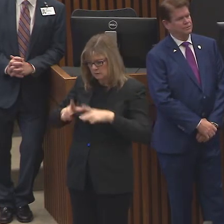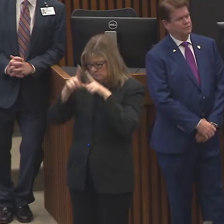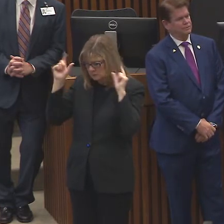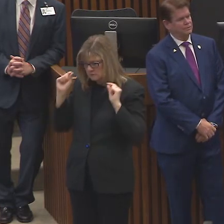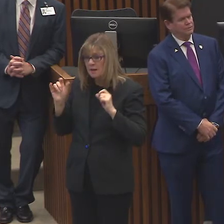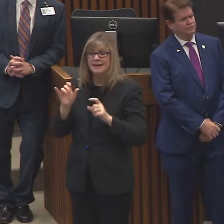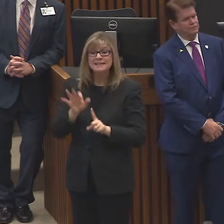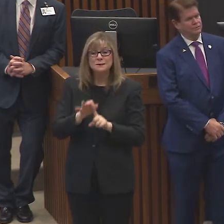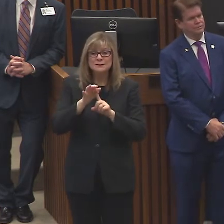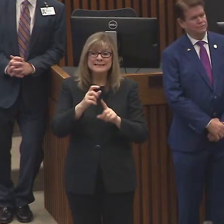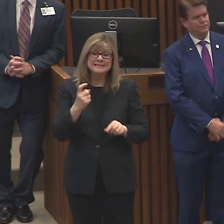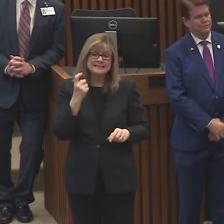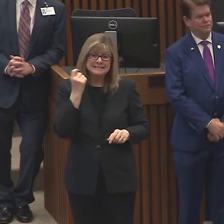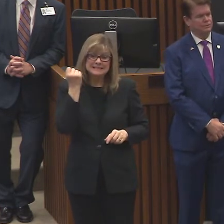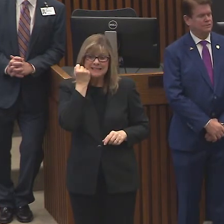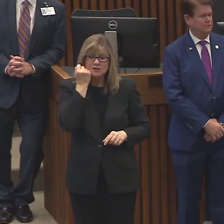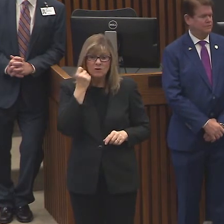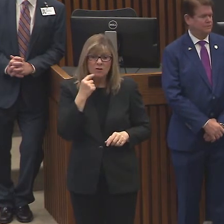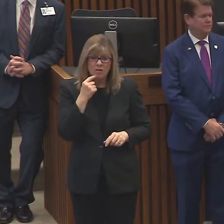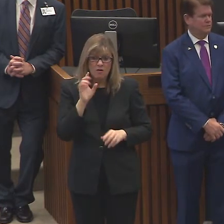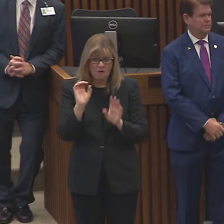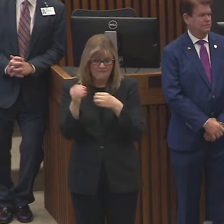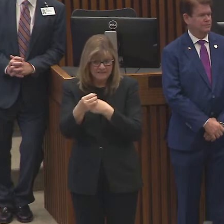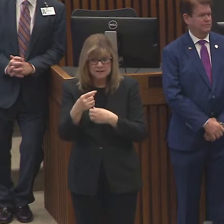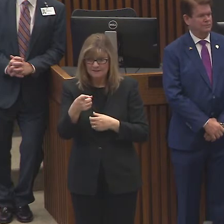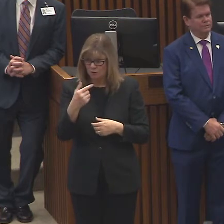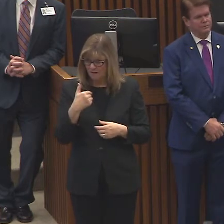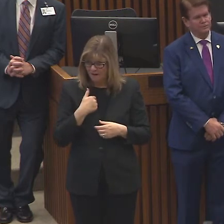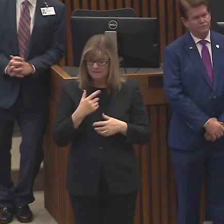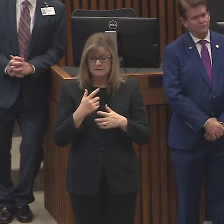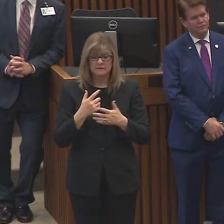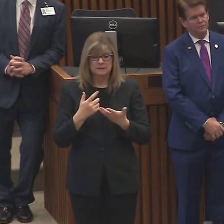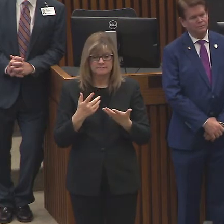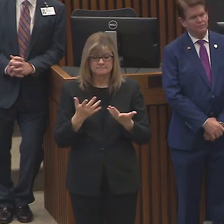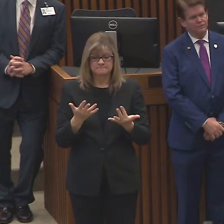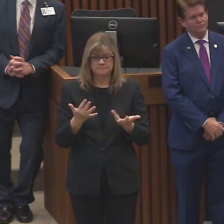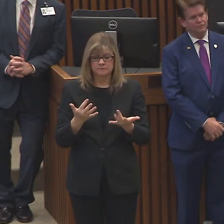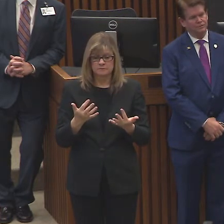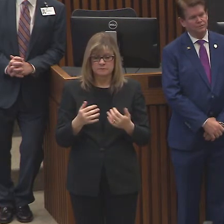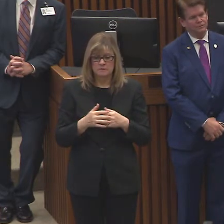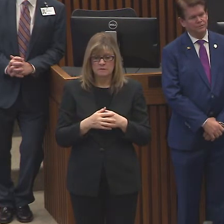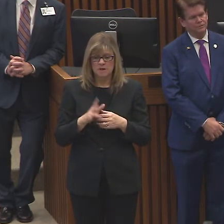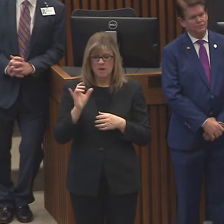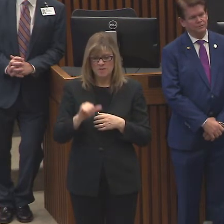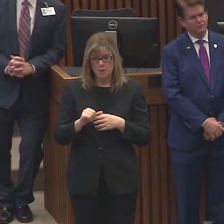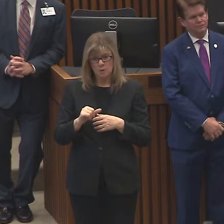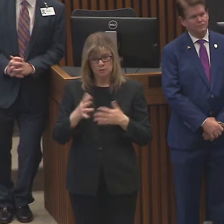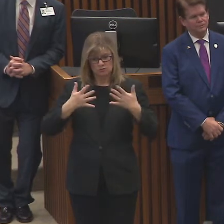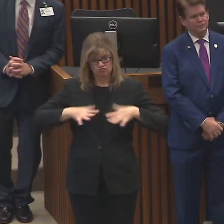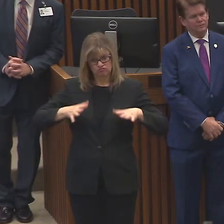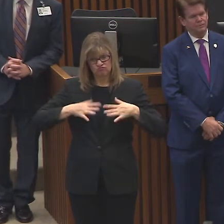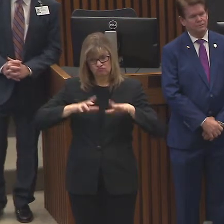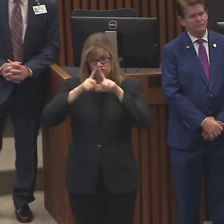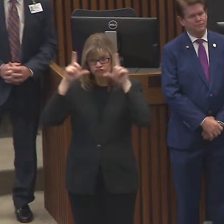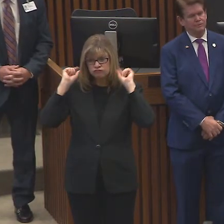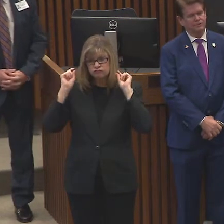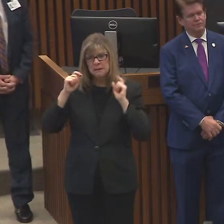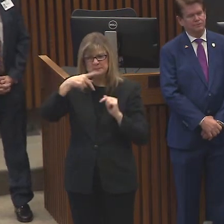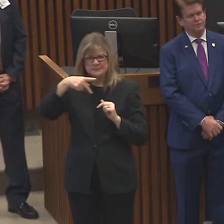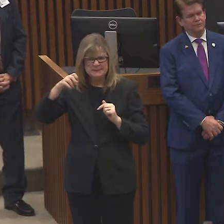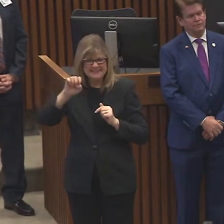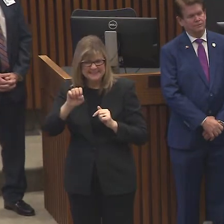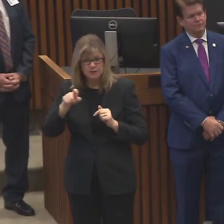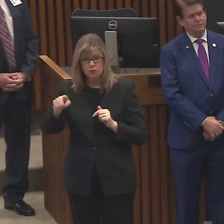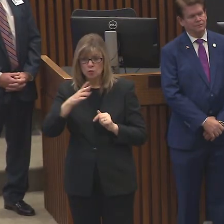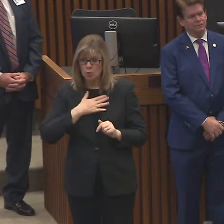if you're not, um, uh, if you, if you've got, uh, unused PPE that you would be willing to, uh, donate to this